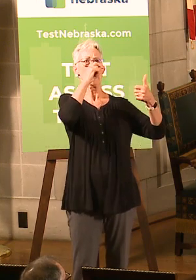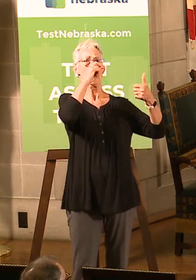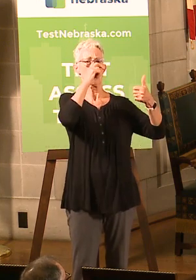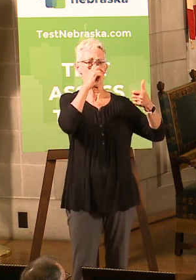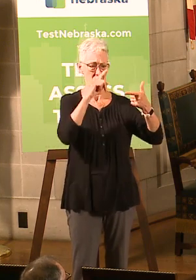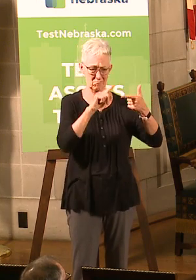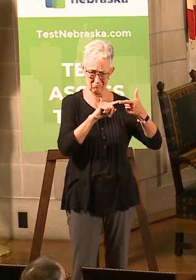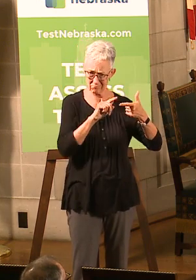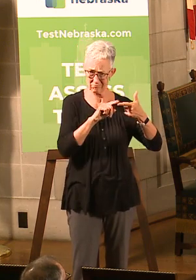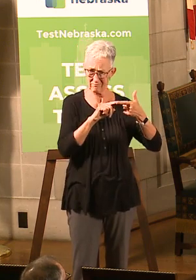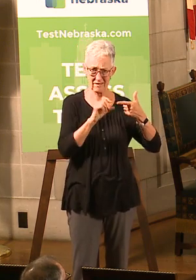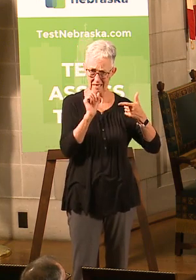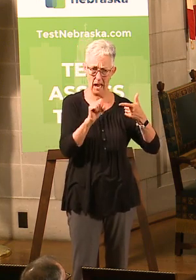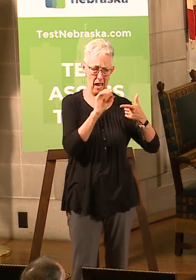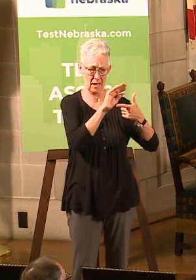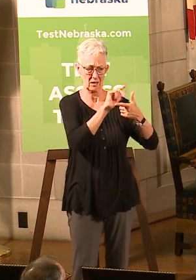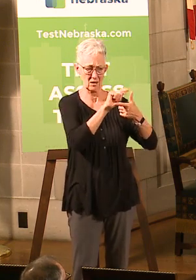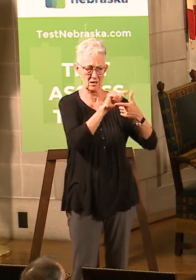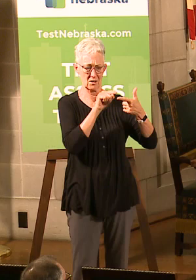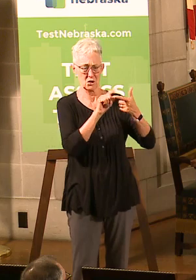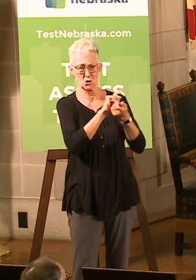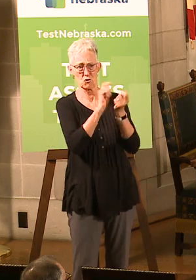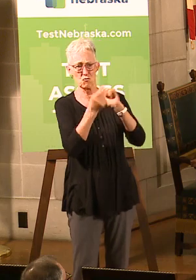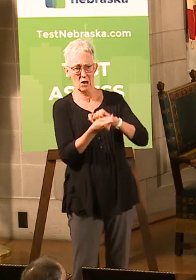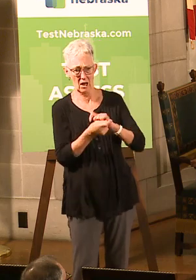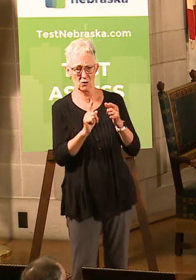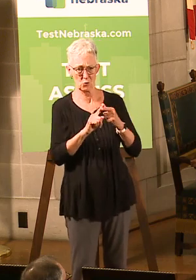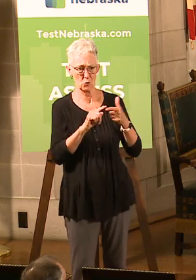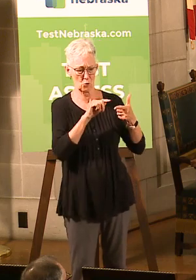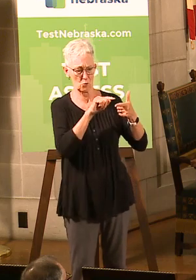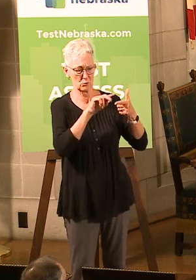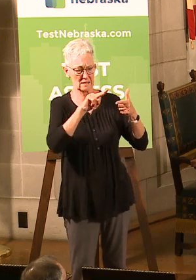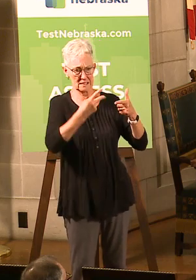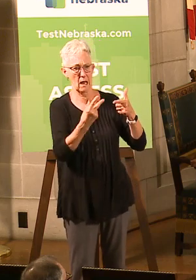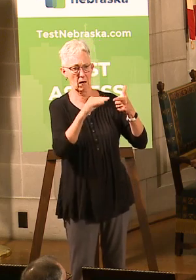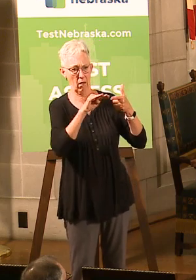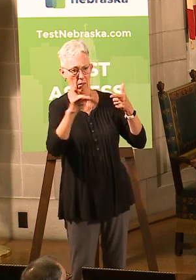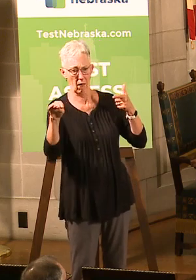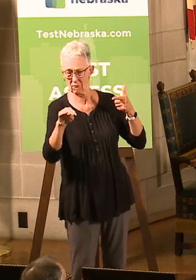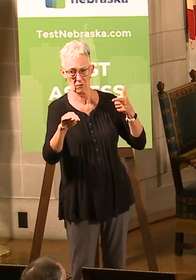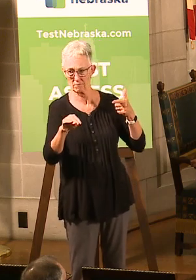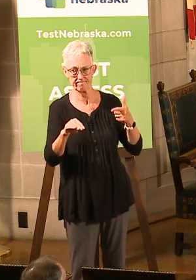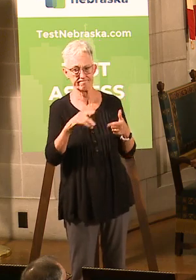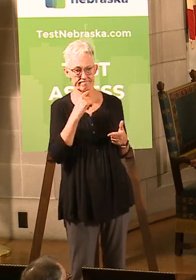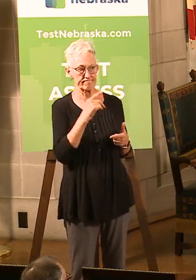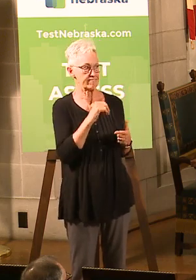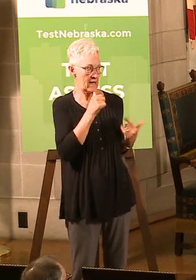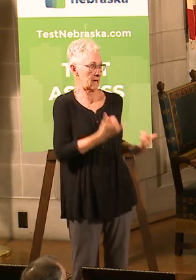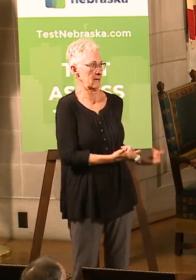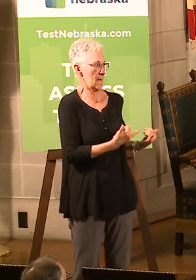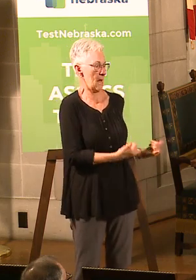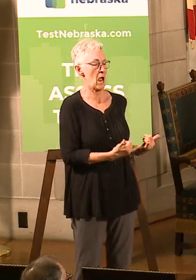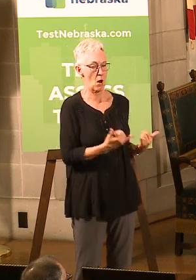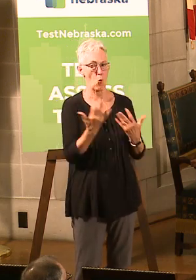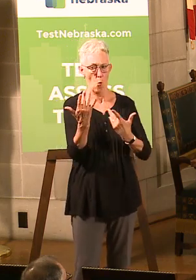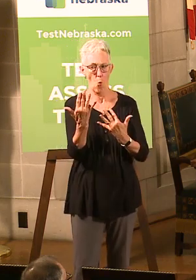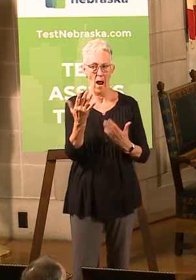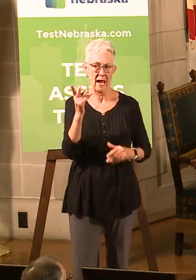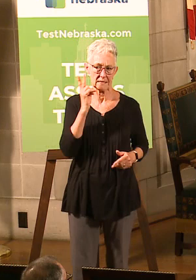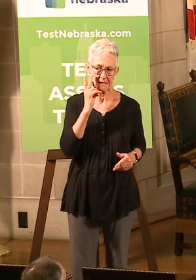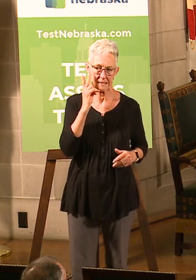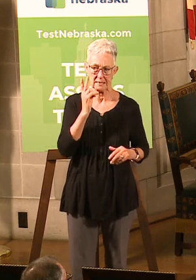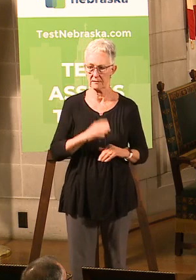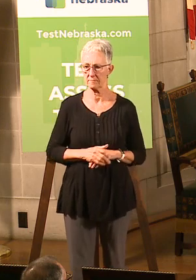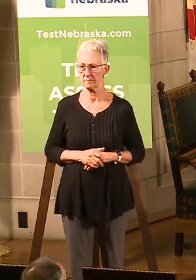Same thing as Kathy, just stay tuned. We'll have announcements about that as well. All right. So questions from in here. Yes. Mind just a